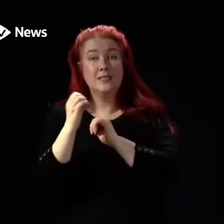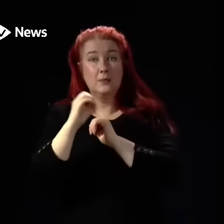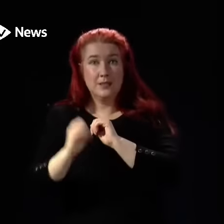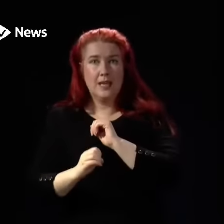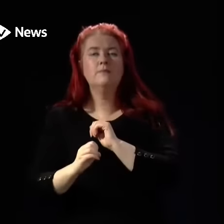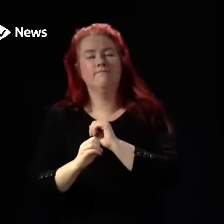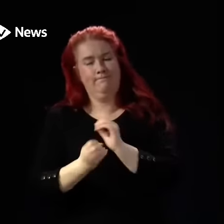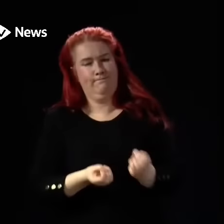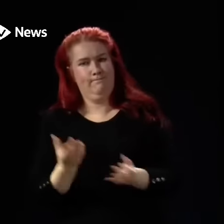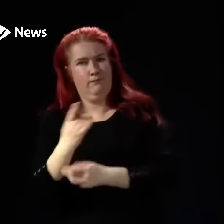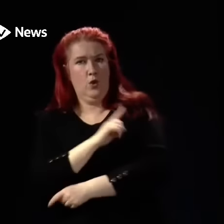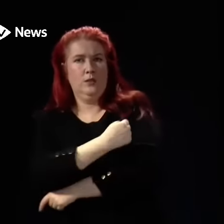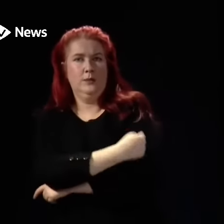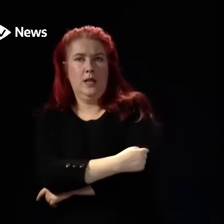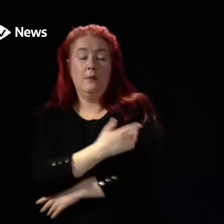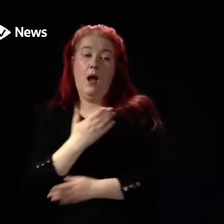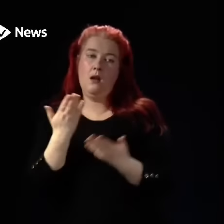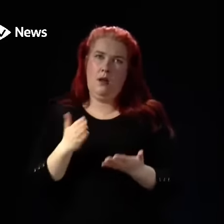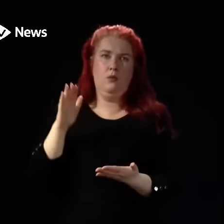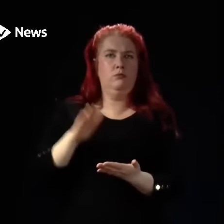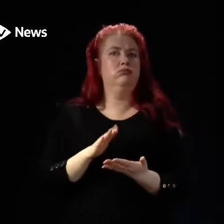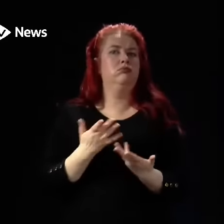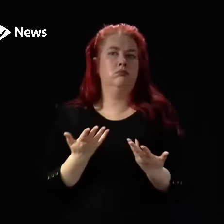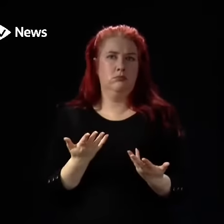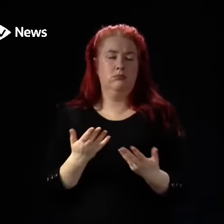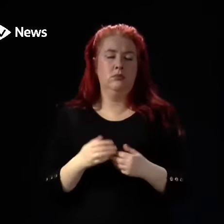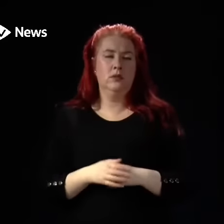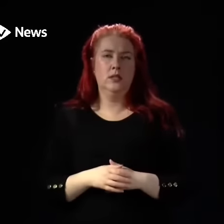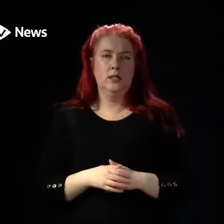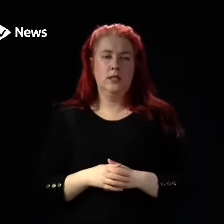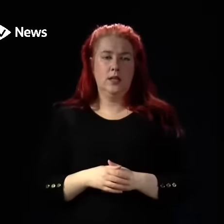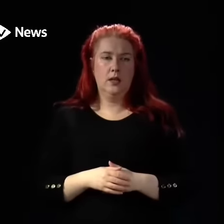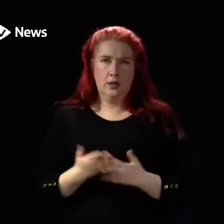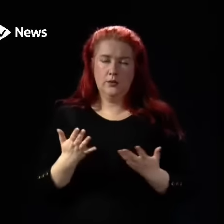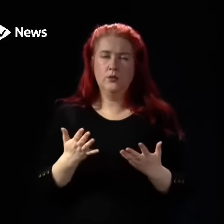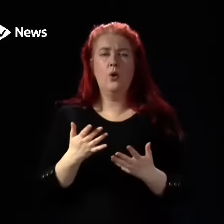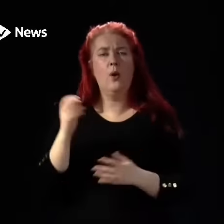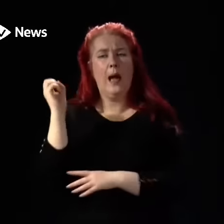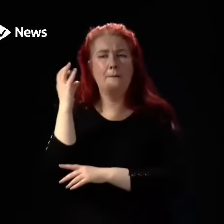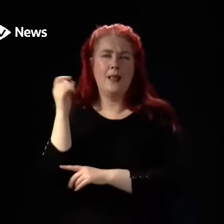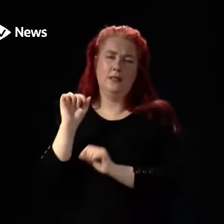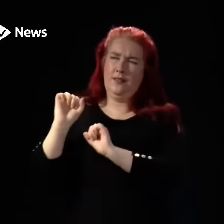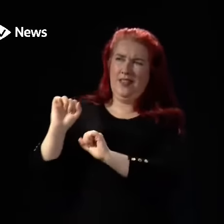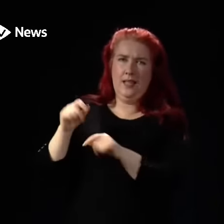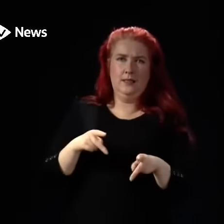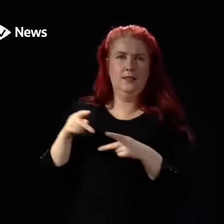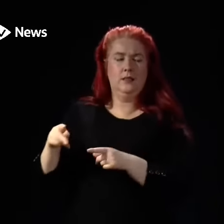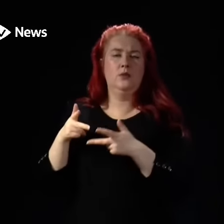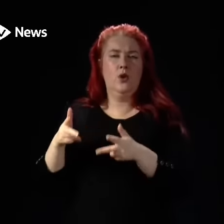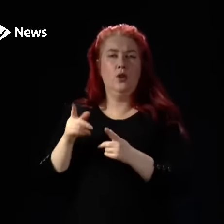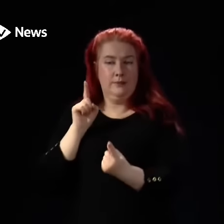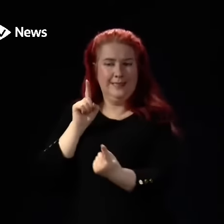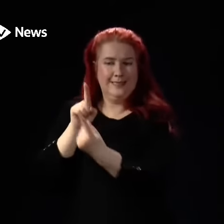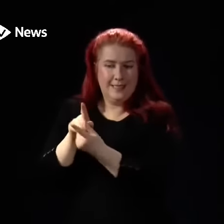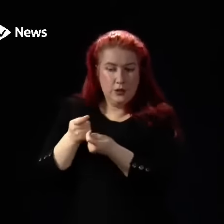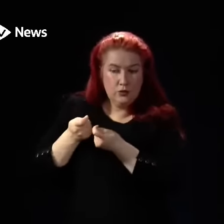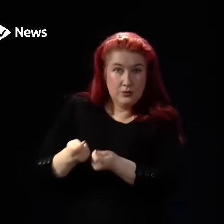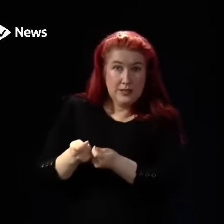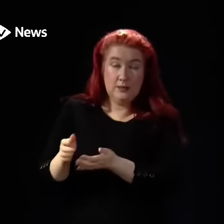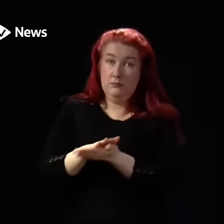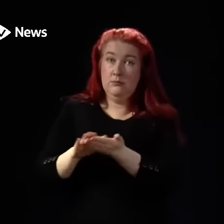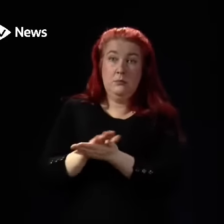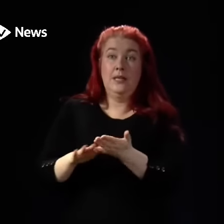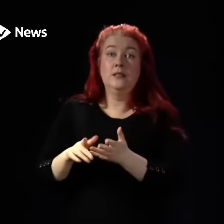hospital. The approach being implemented by the ambulance service called see and treat is literally preventing hundreds of people